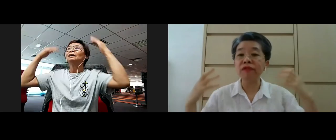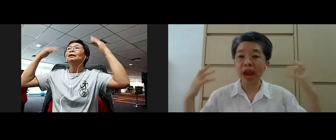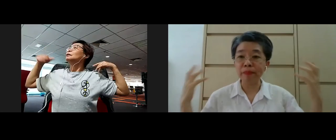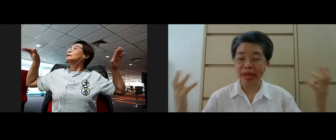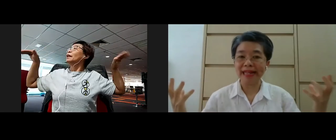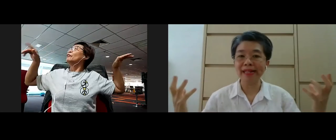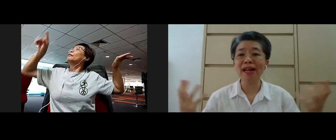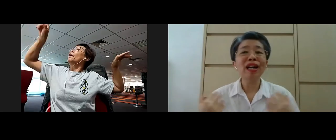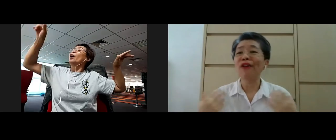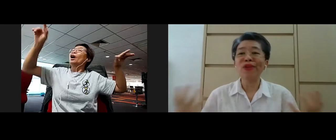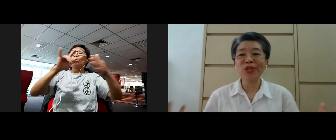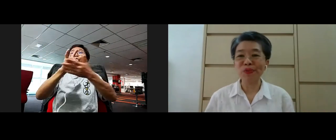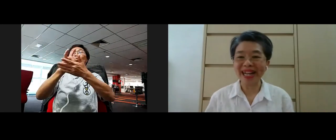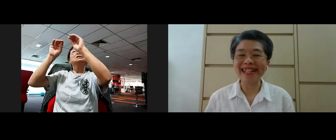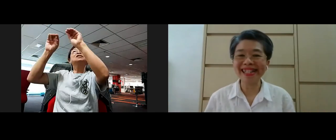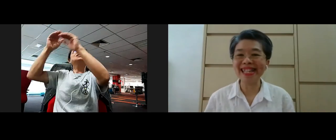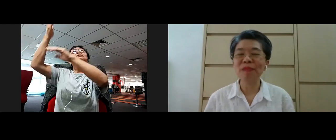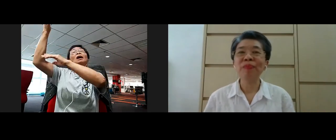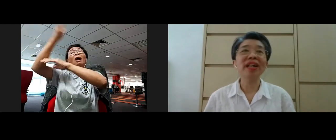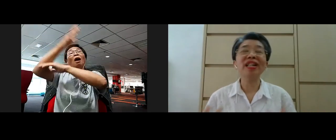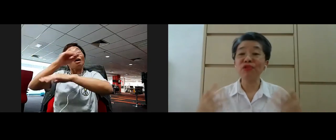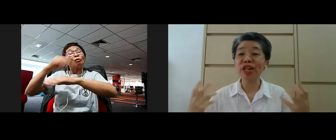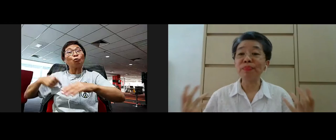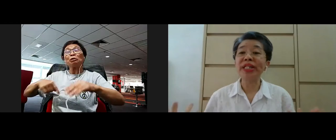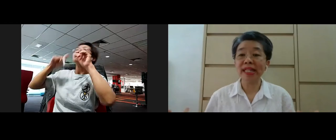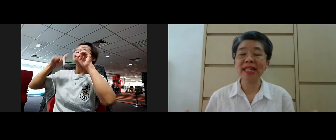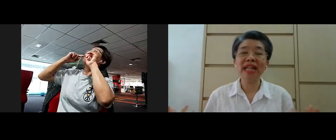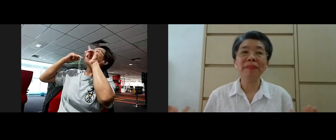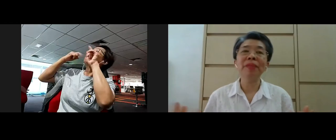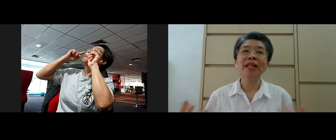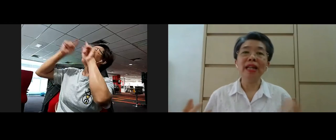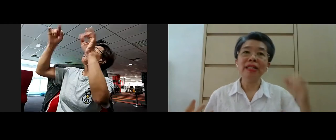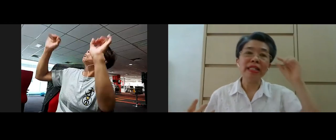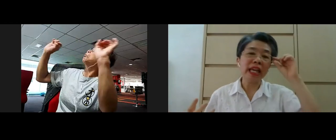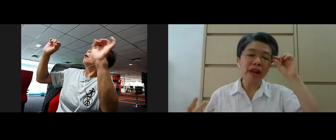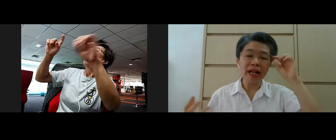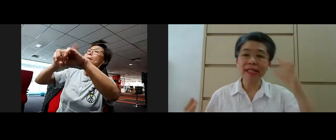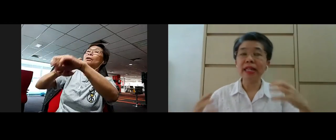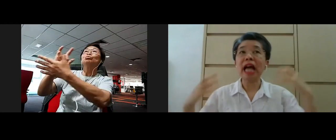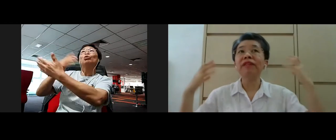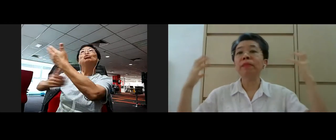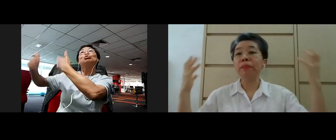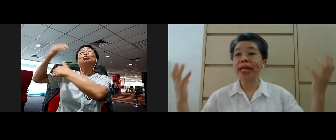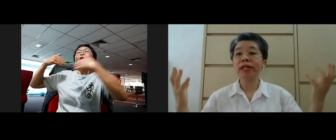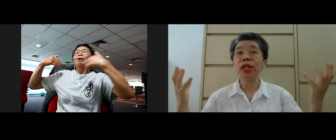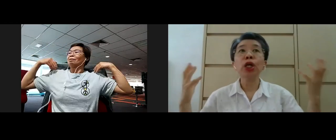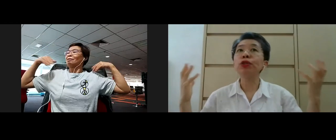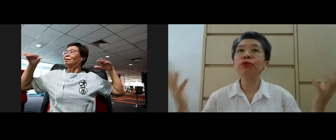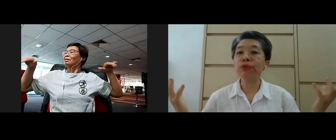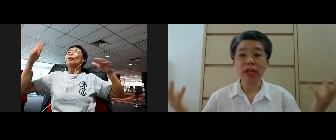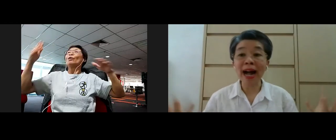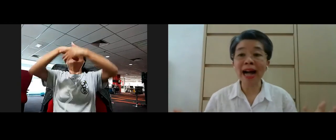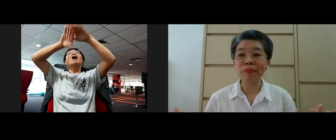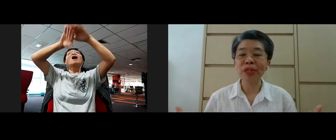heavenly ram beings of course we can't see during the Buddha's time the devas and heavenly beings